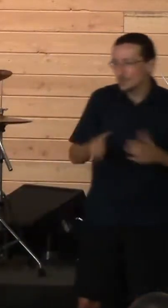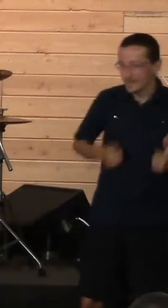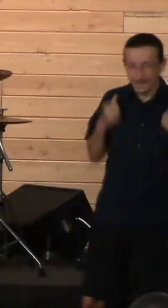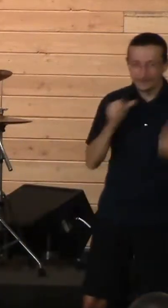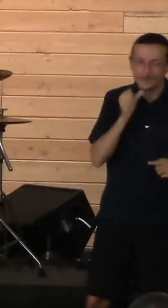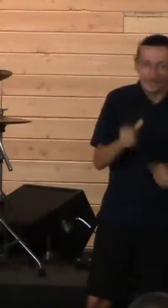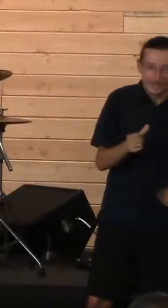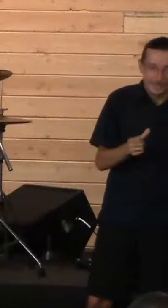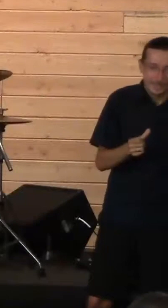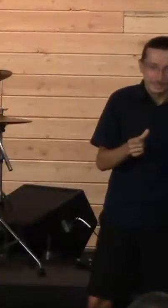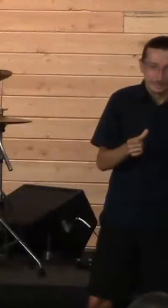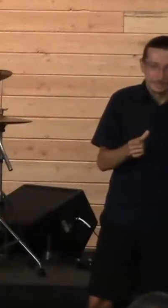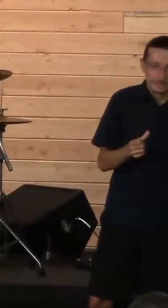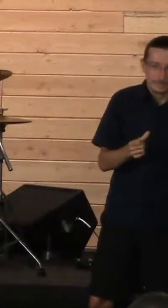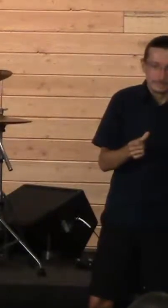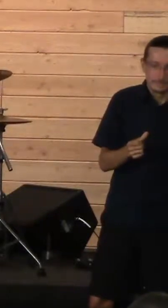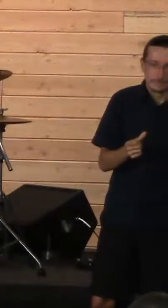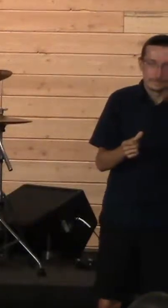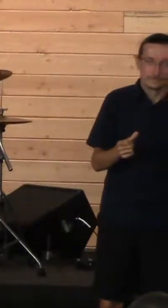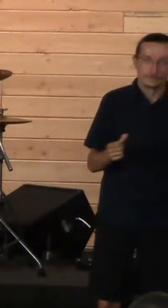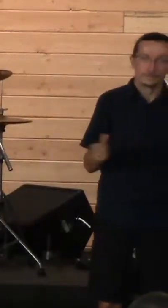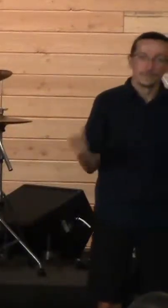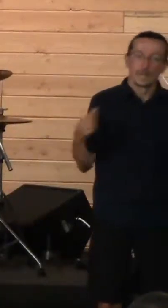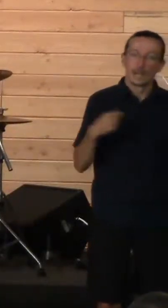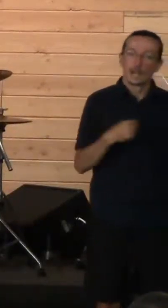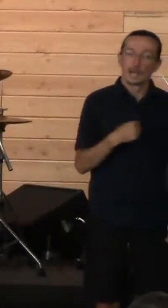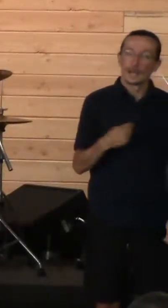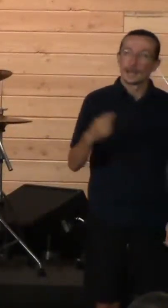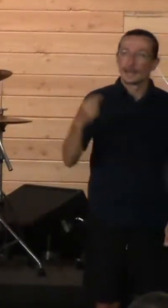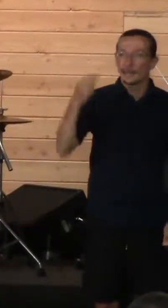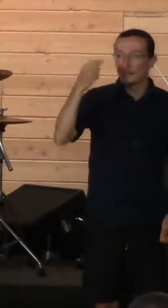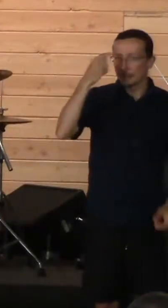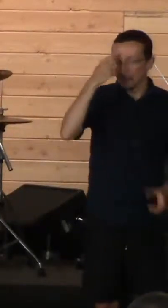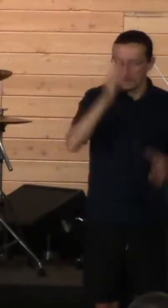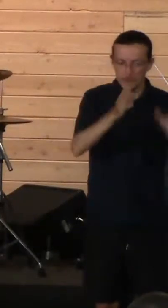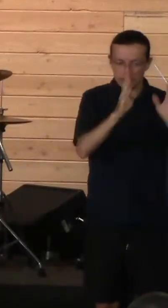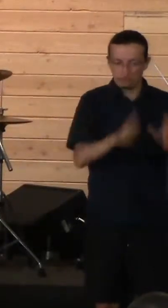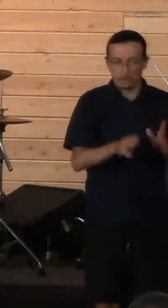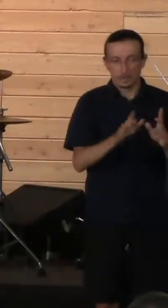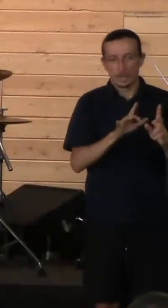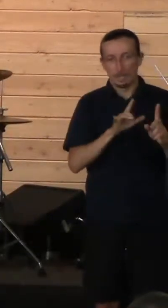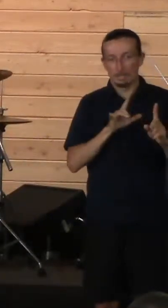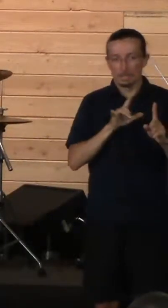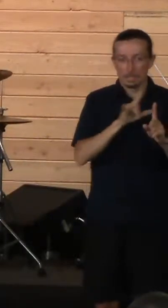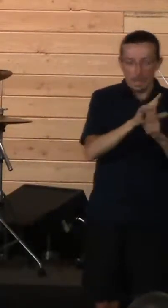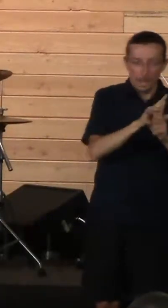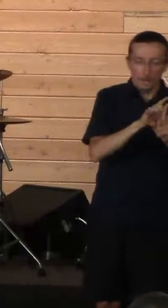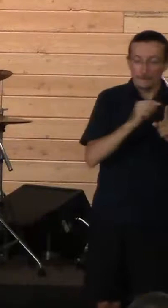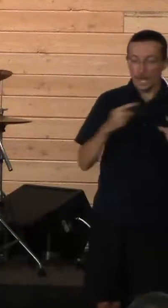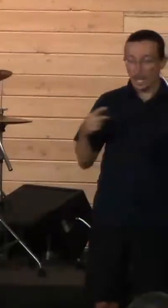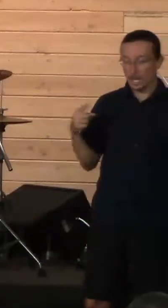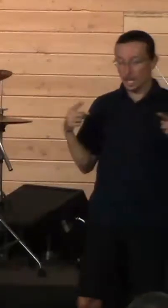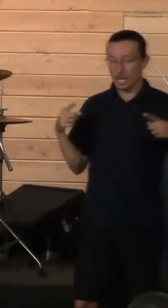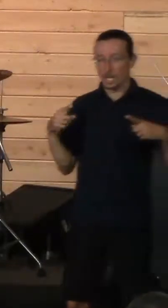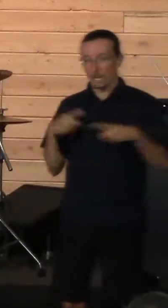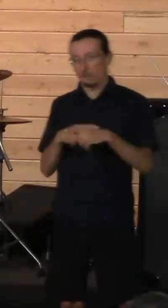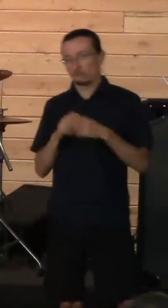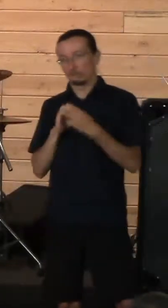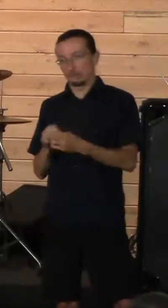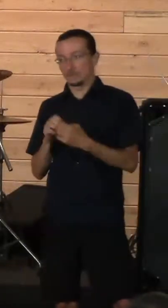I think that loving someone and being in conflict with someone, they're not mutually exclusive.